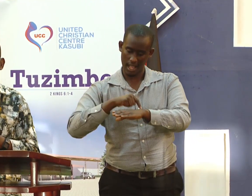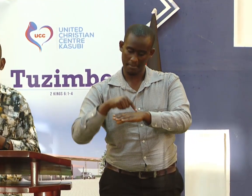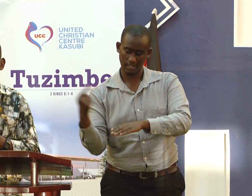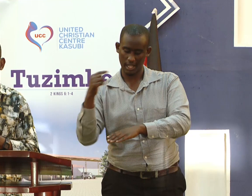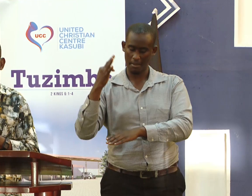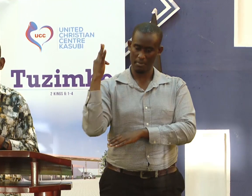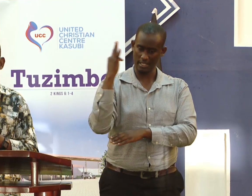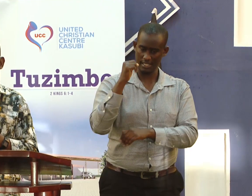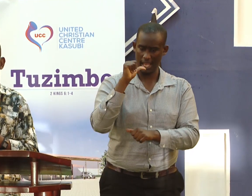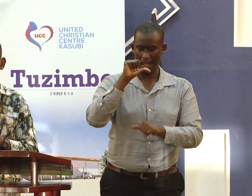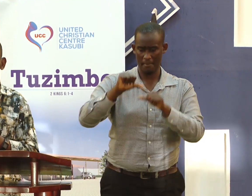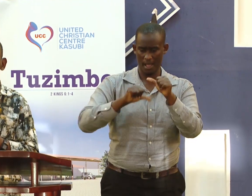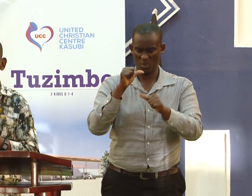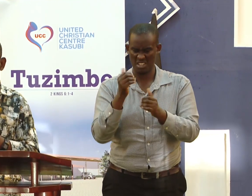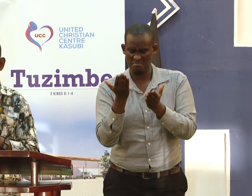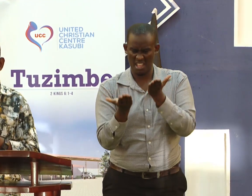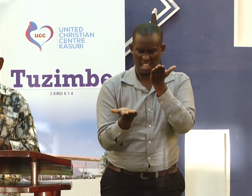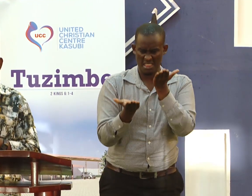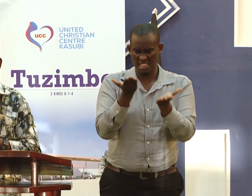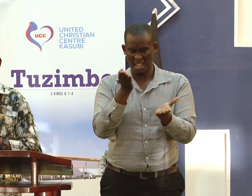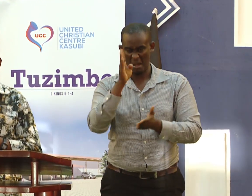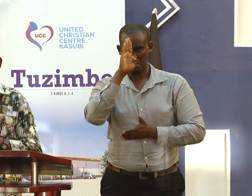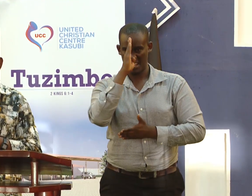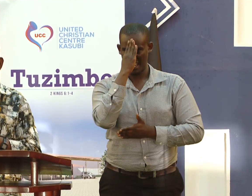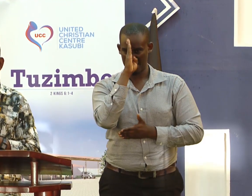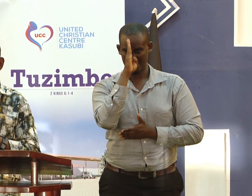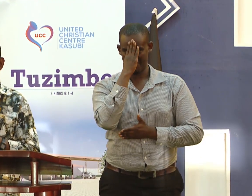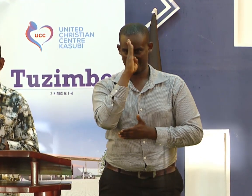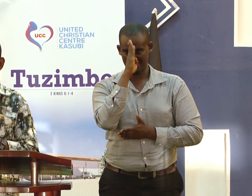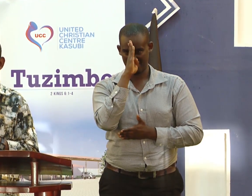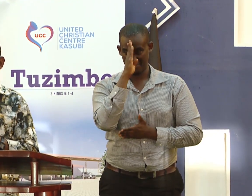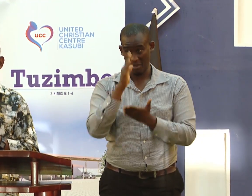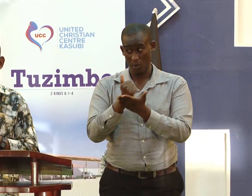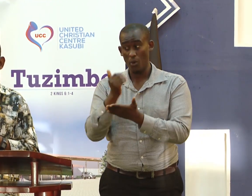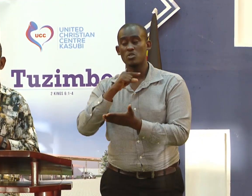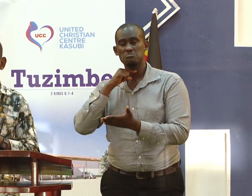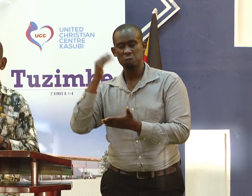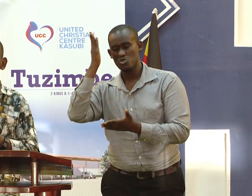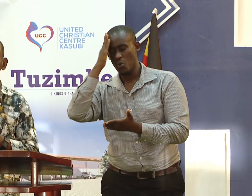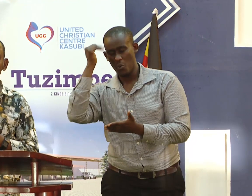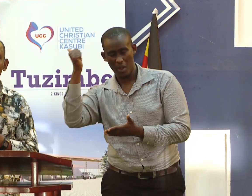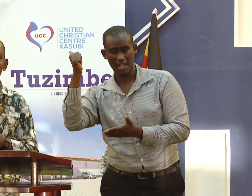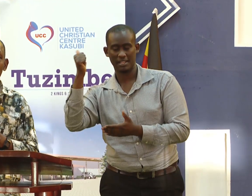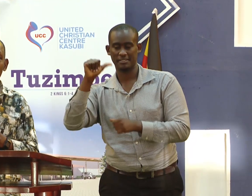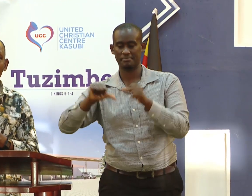she will preach to you and inform you about being stunted because she knows a lot about it.